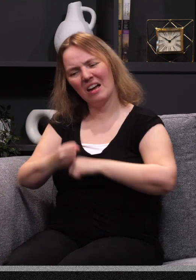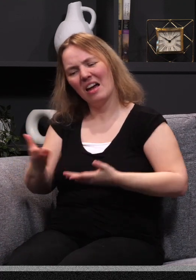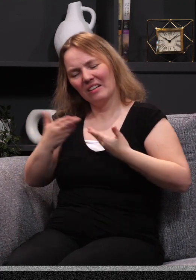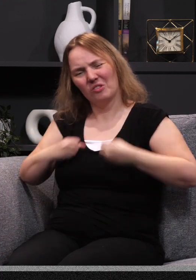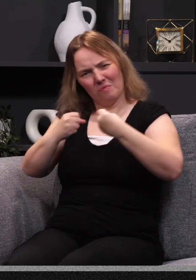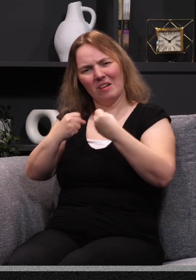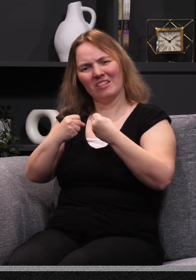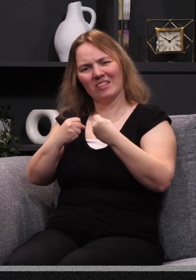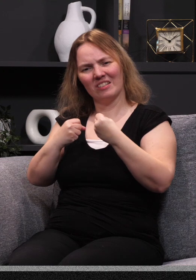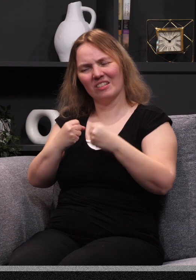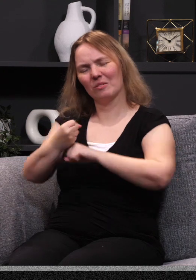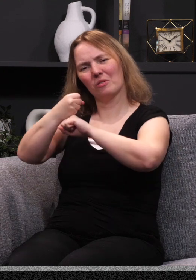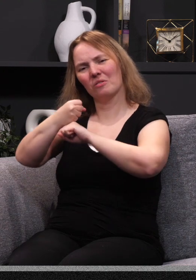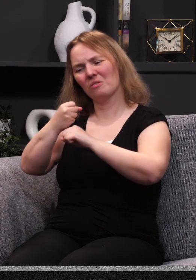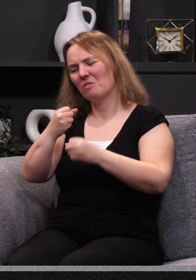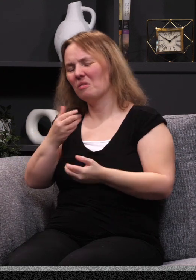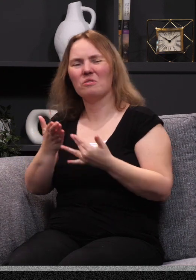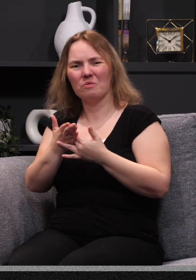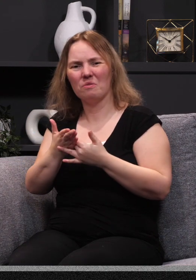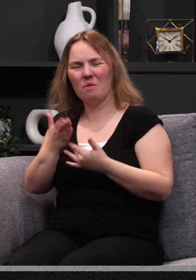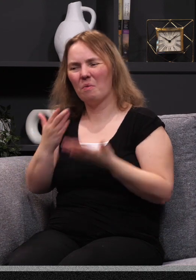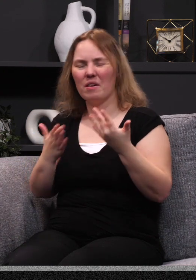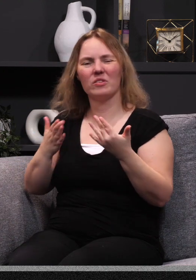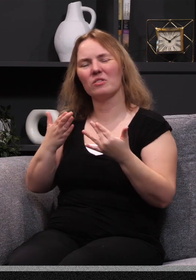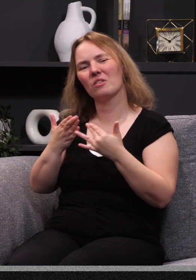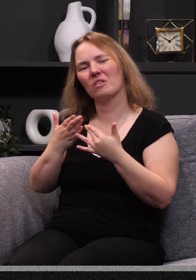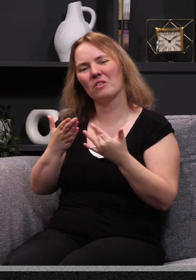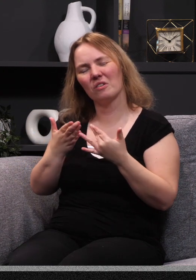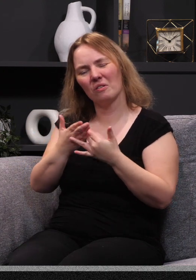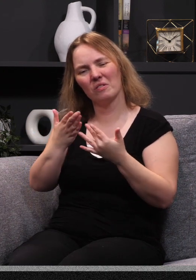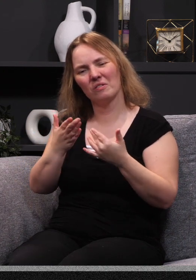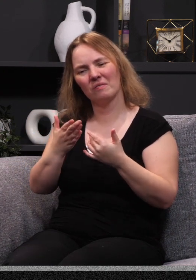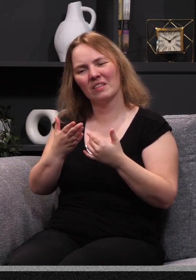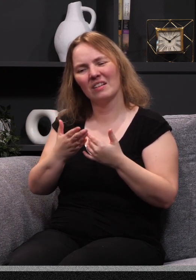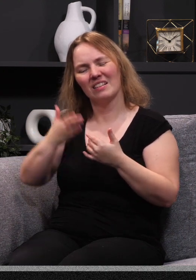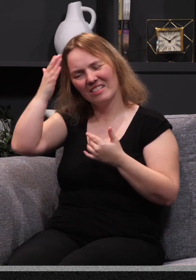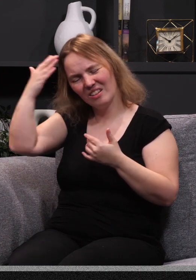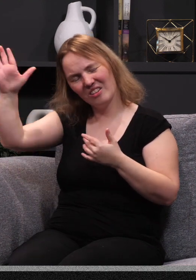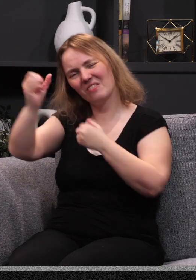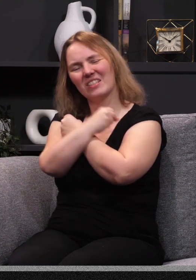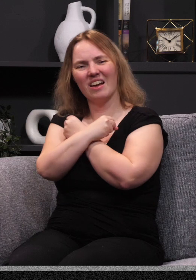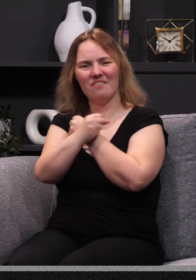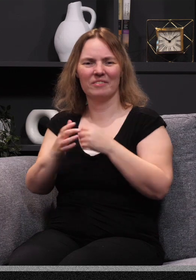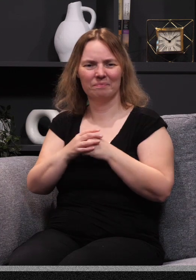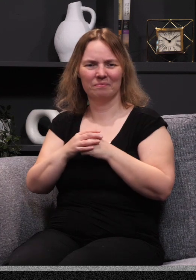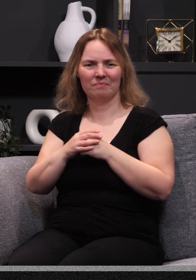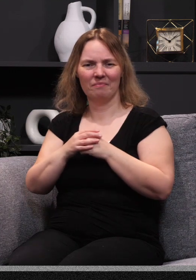through. Friends, God's love really is our only hope and comfort. It's the knowledge of his love. It's not what we can